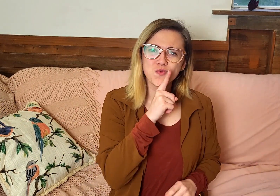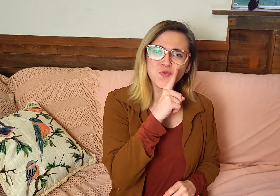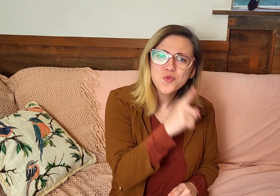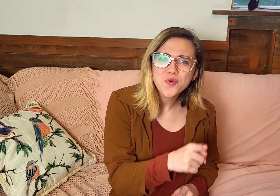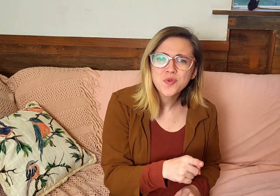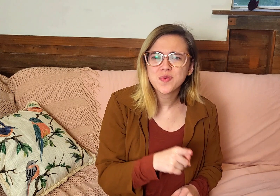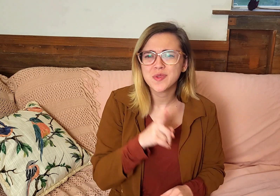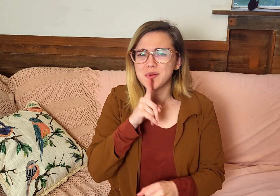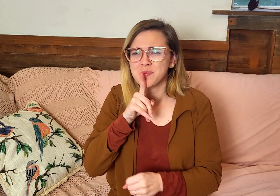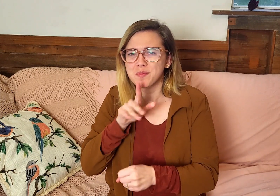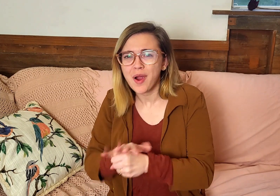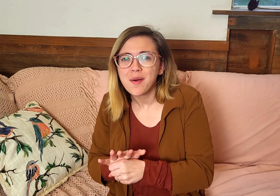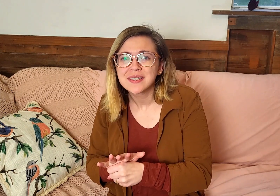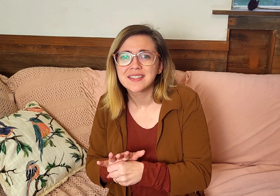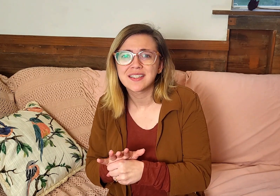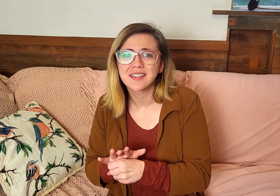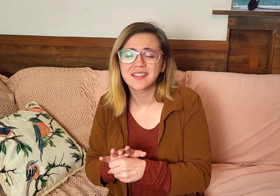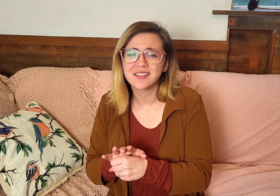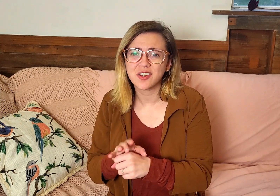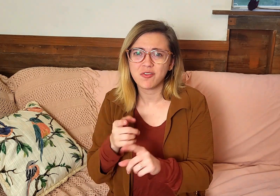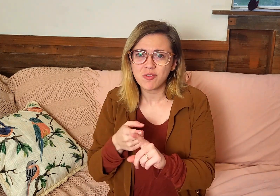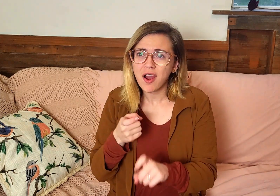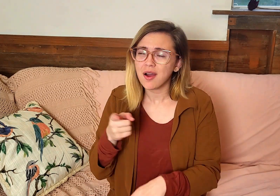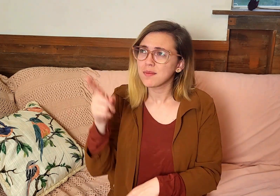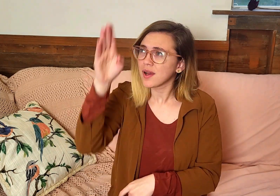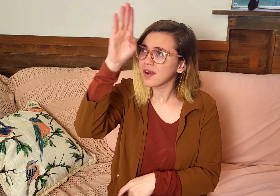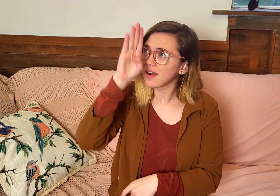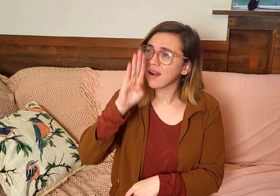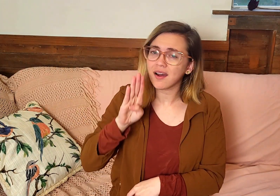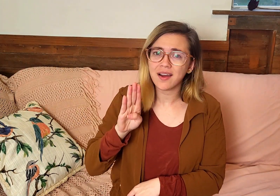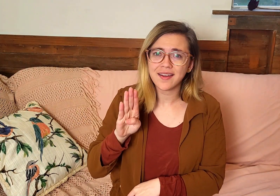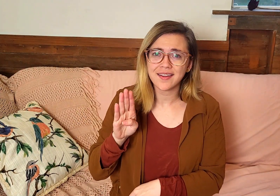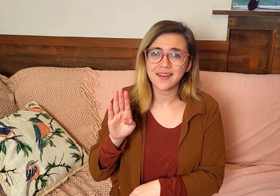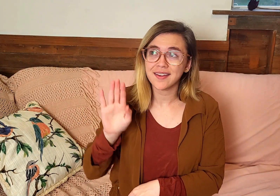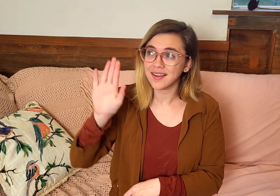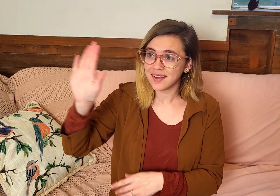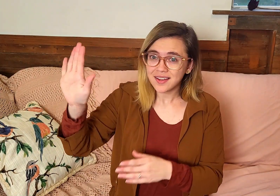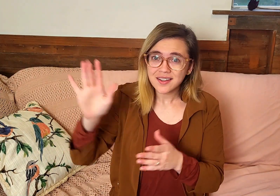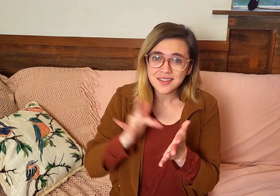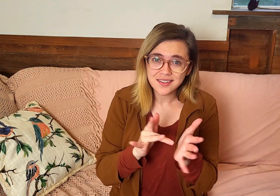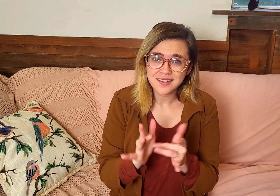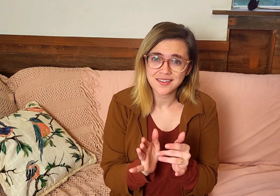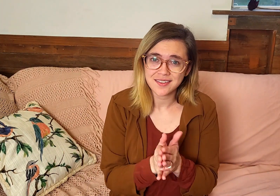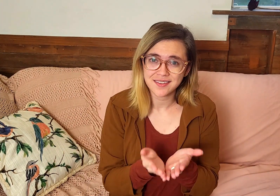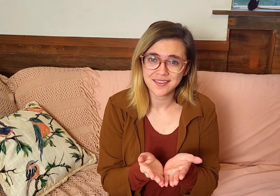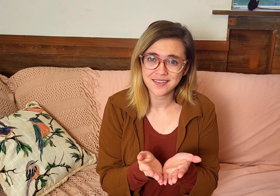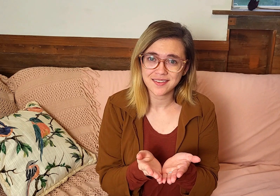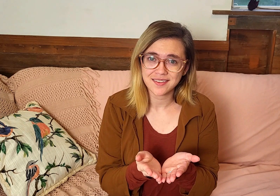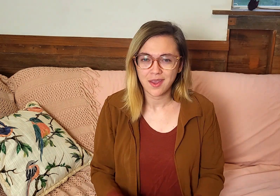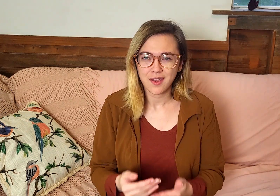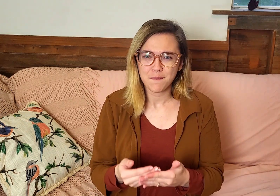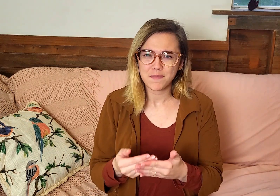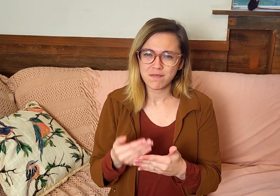The different truths and promises that are from God, that are in His Word.